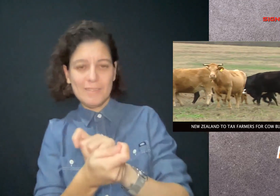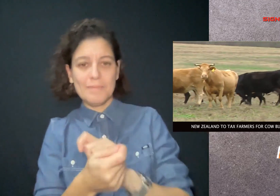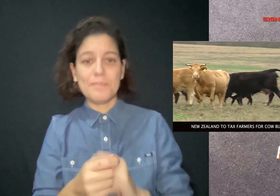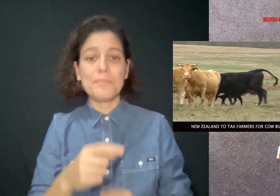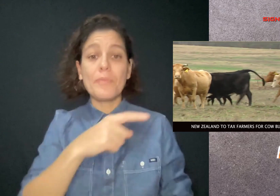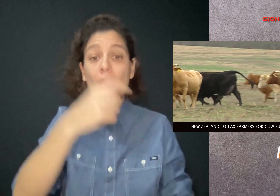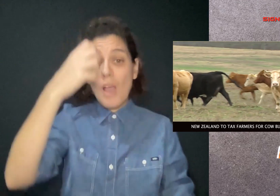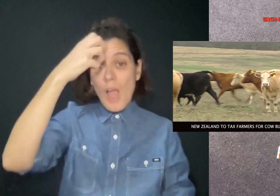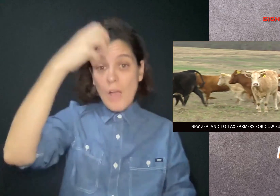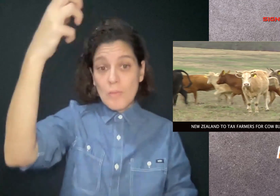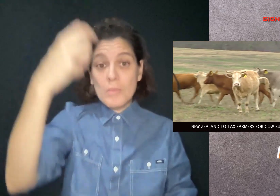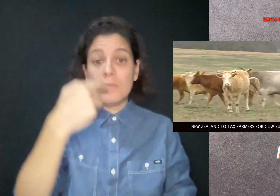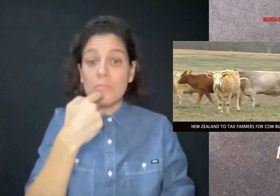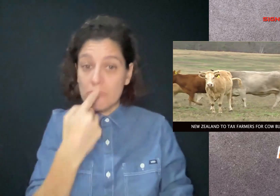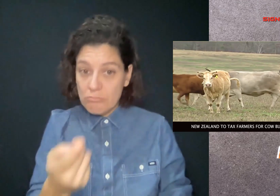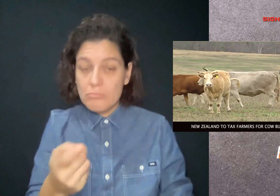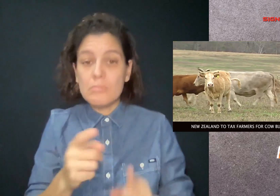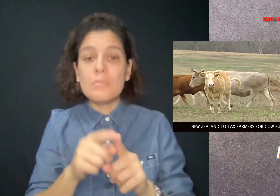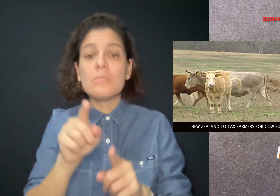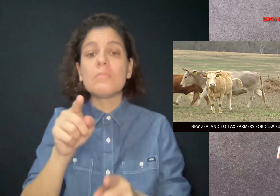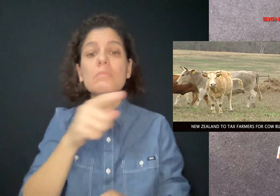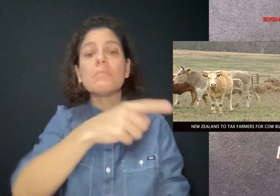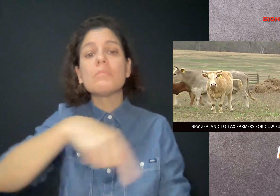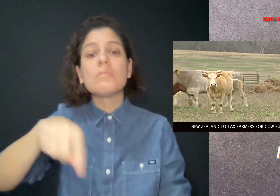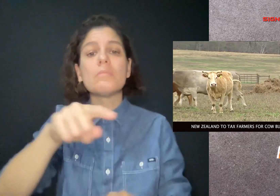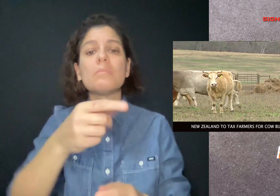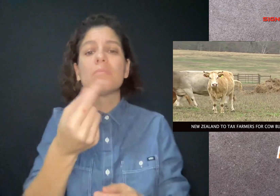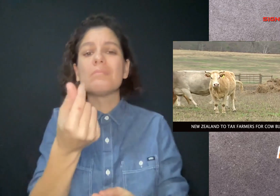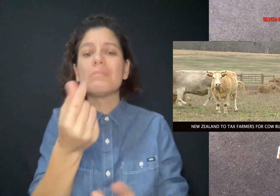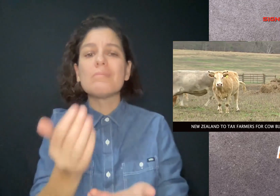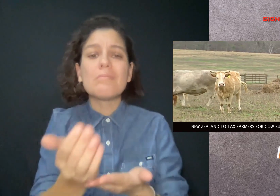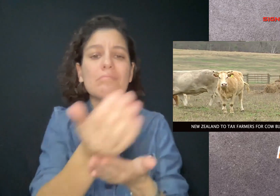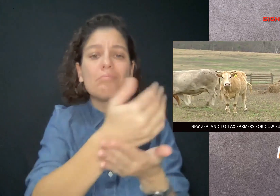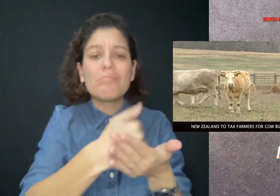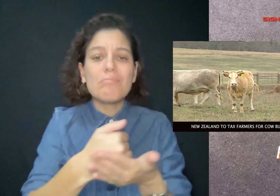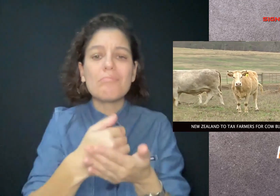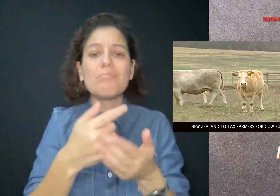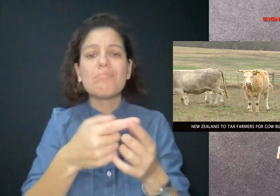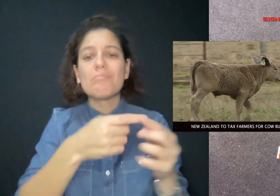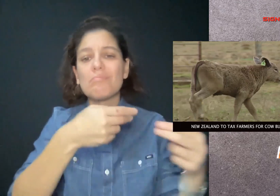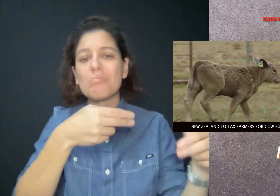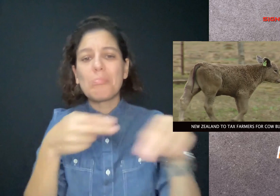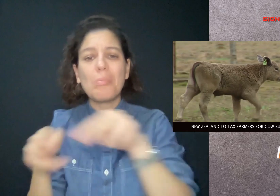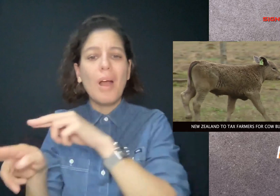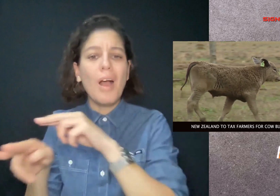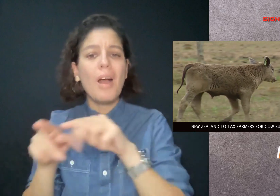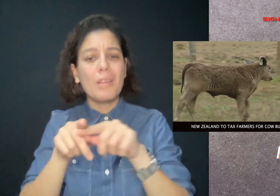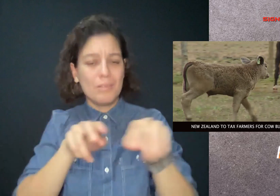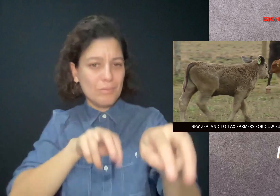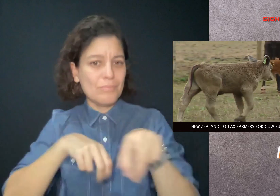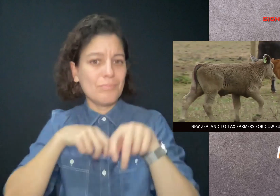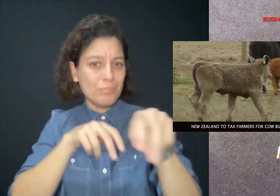The government says the revenue raised will go back to farmers through technology,